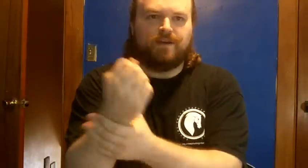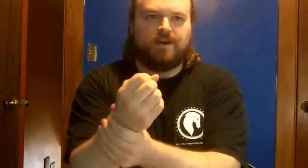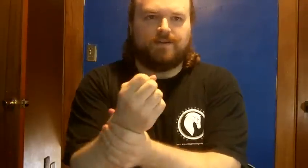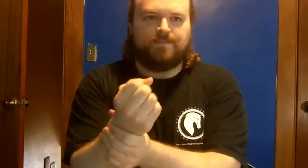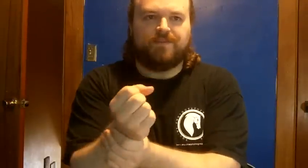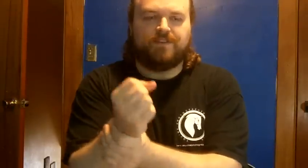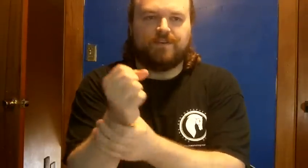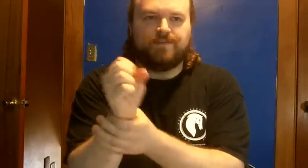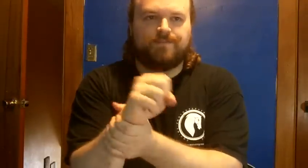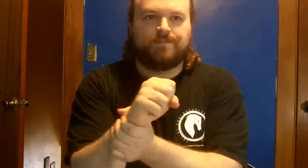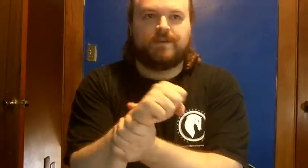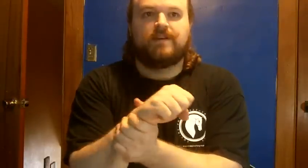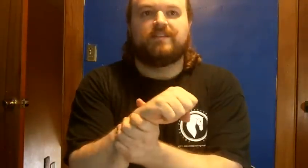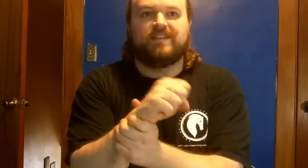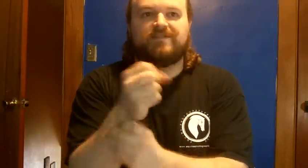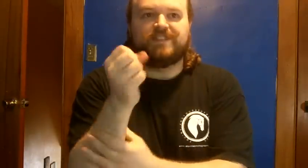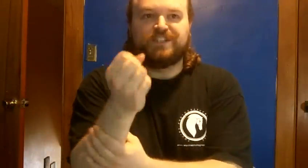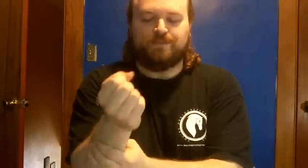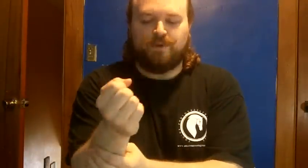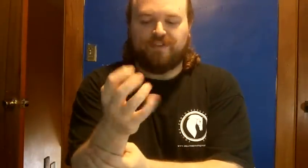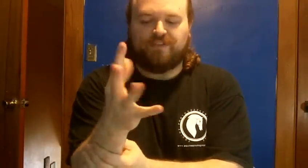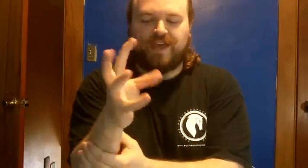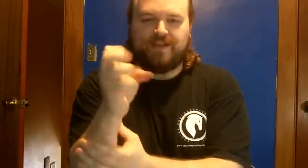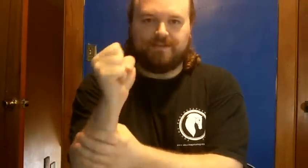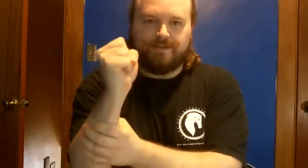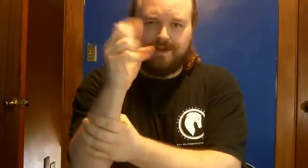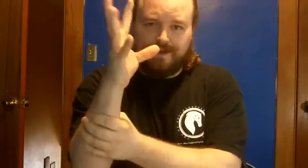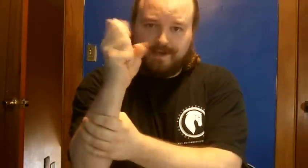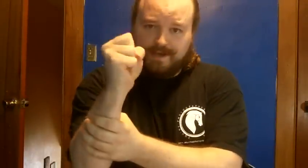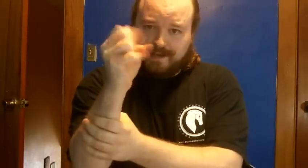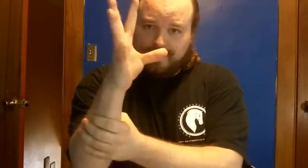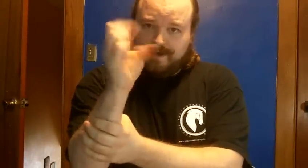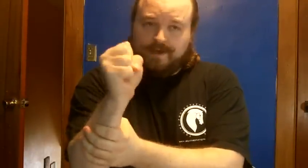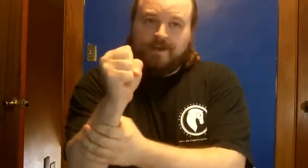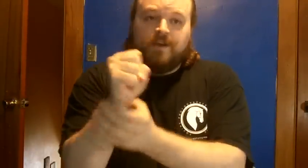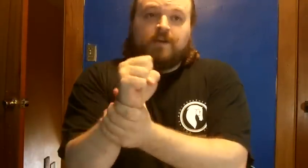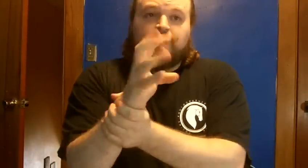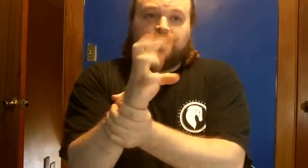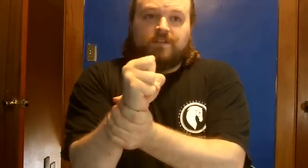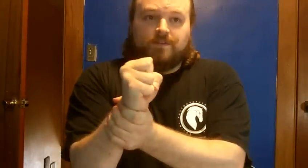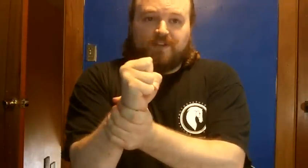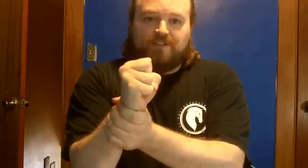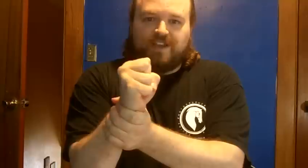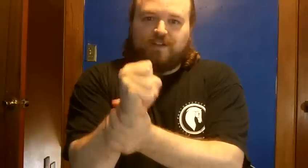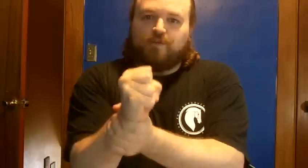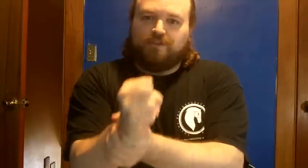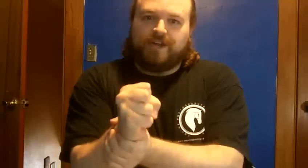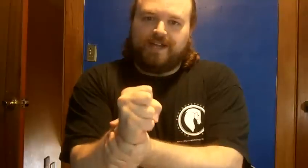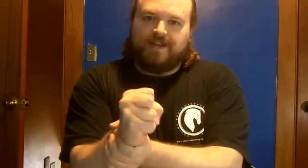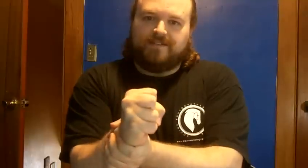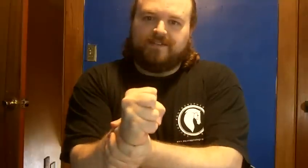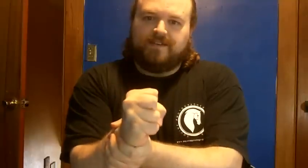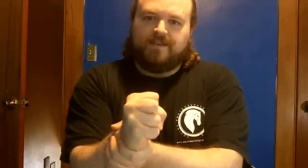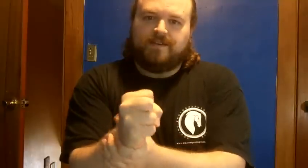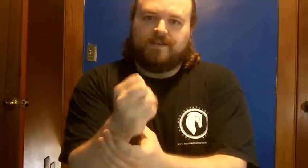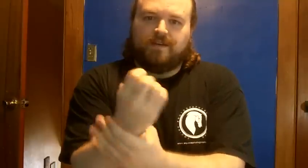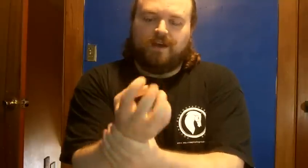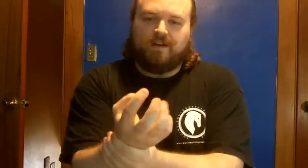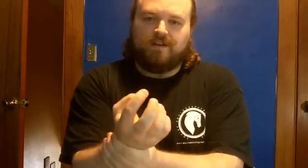the the definition was that your the muscles that close your hand are